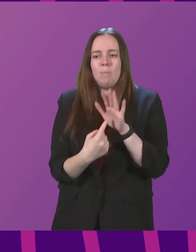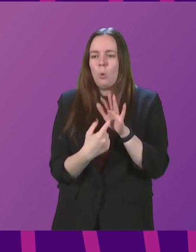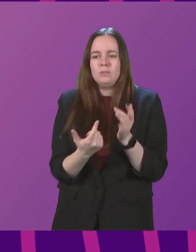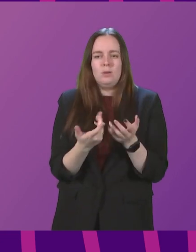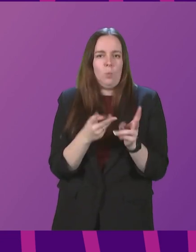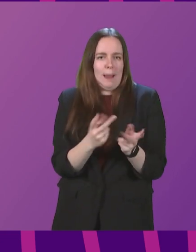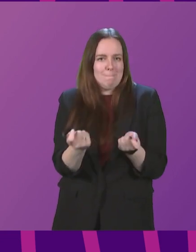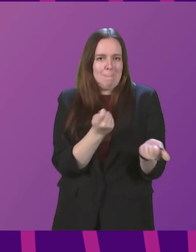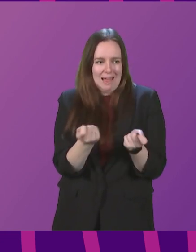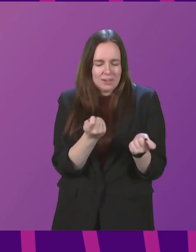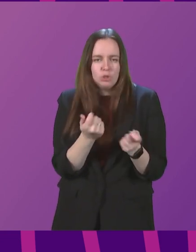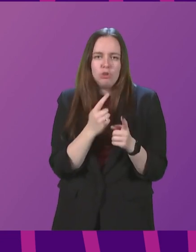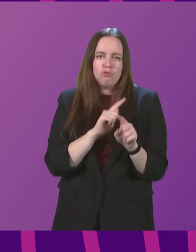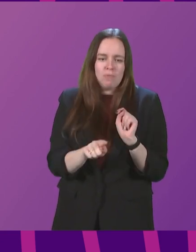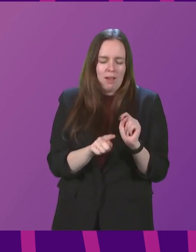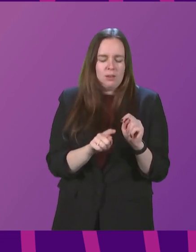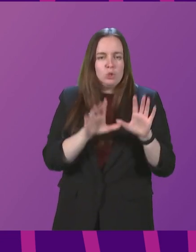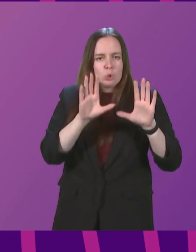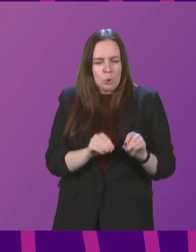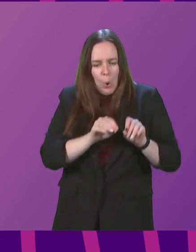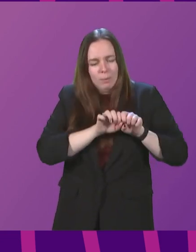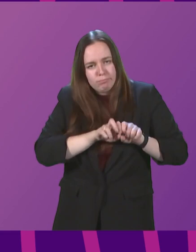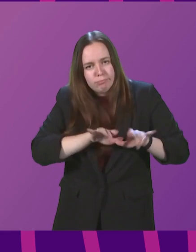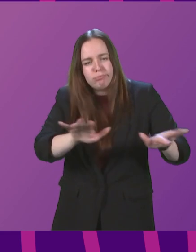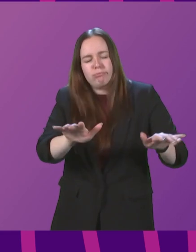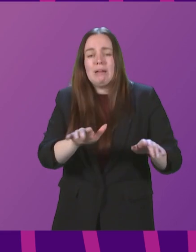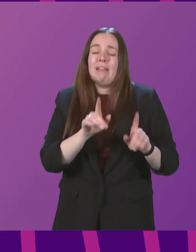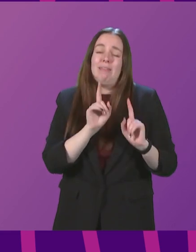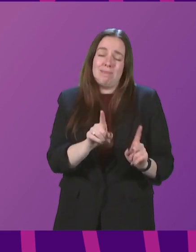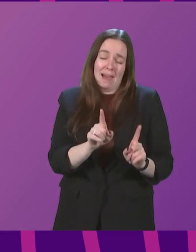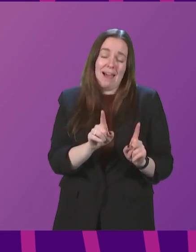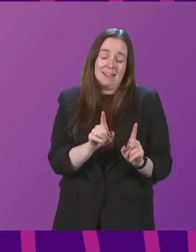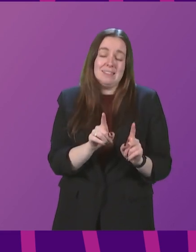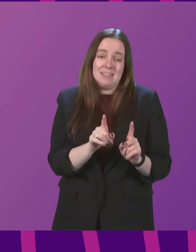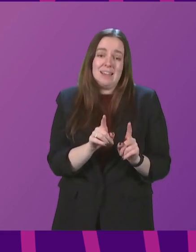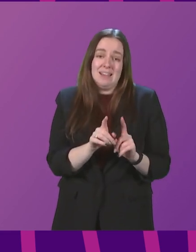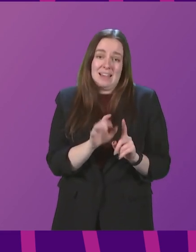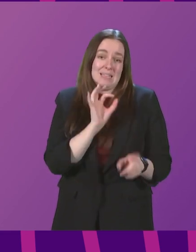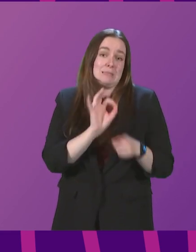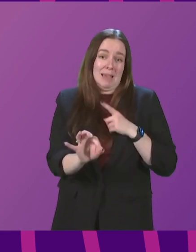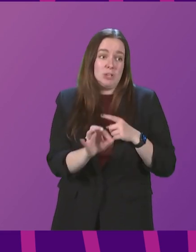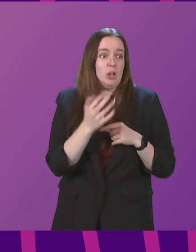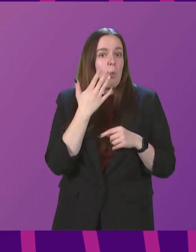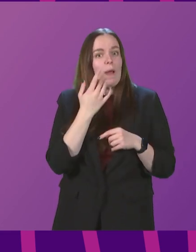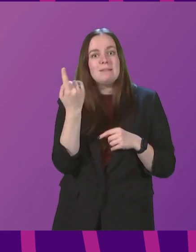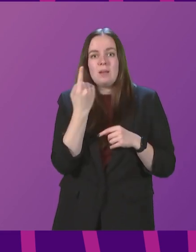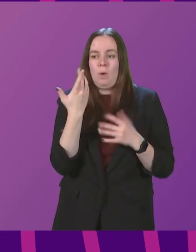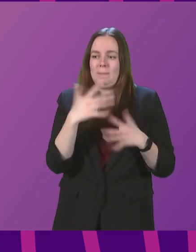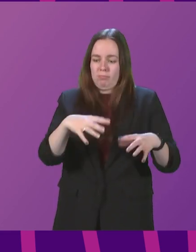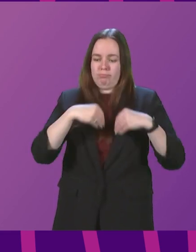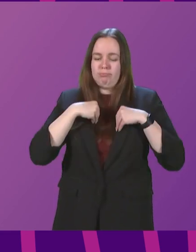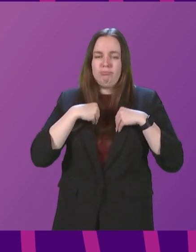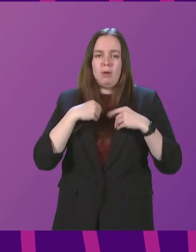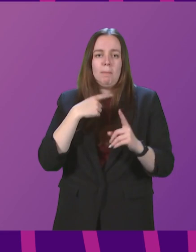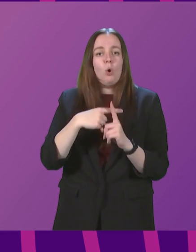to this virus to help us break the chains of transmission, and that is obviously particularly the case when someone has tested positive.